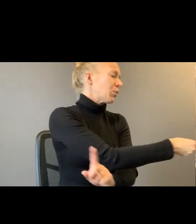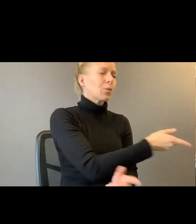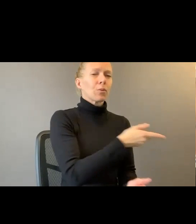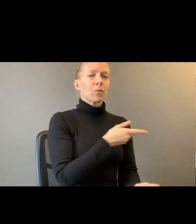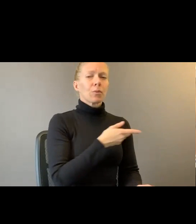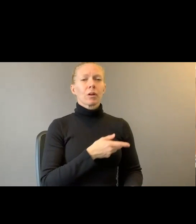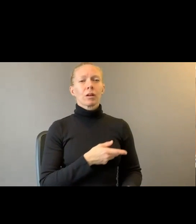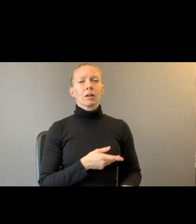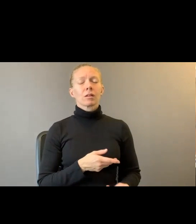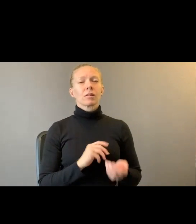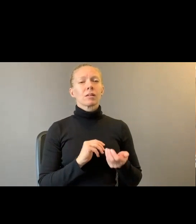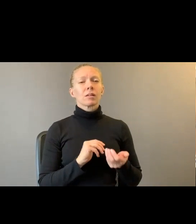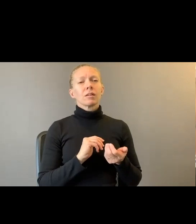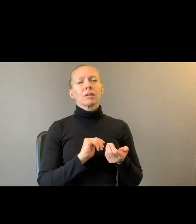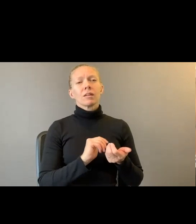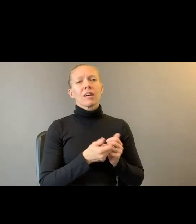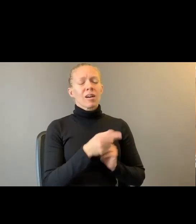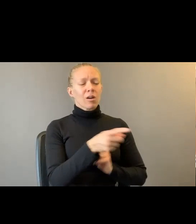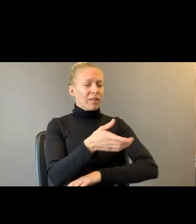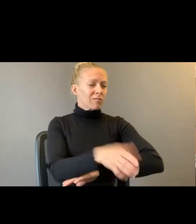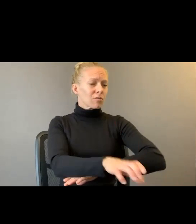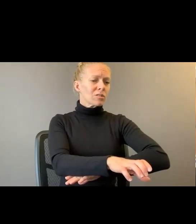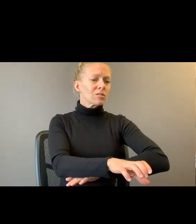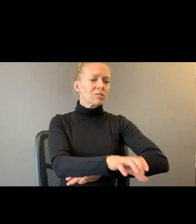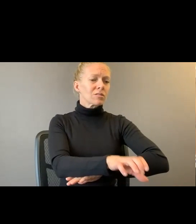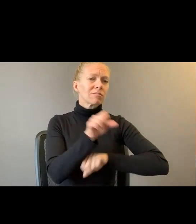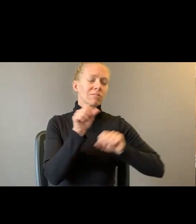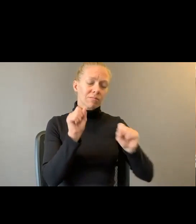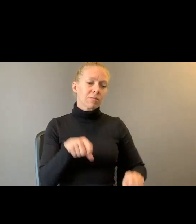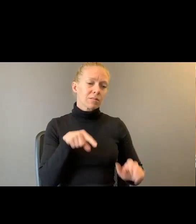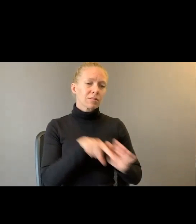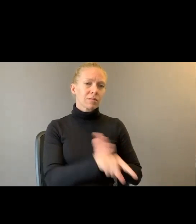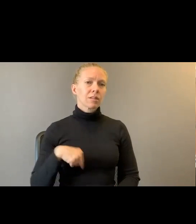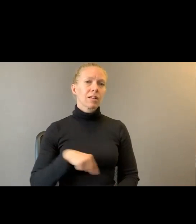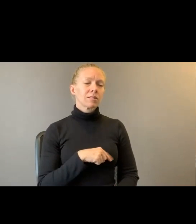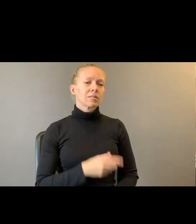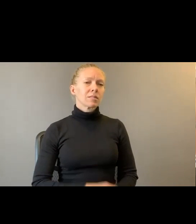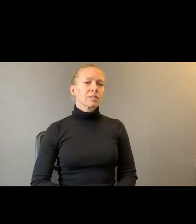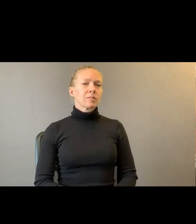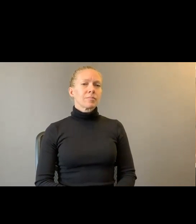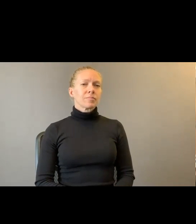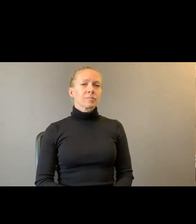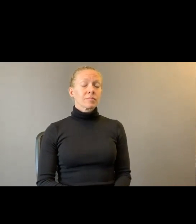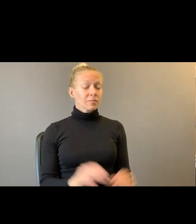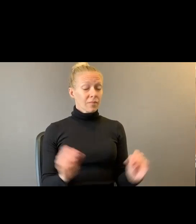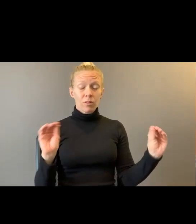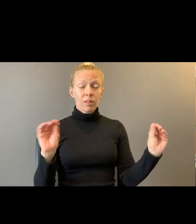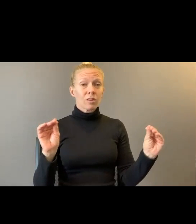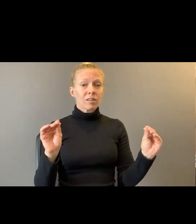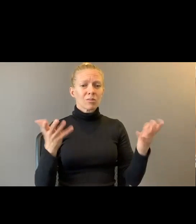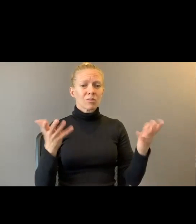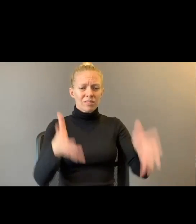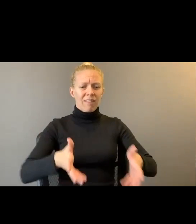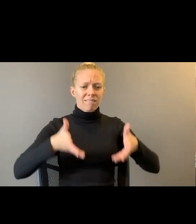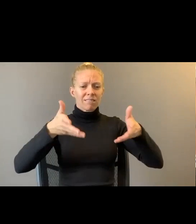How maybe the force could kill us. Without it. What's left day after day to